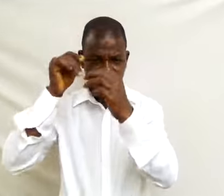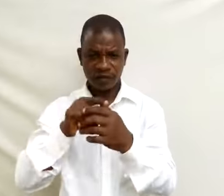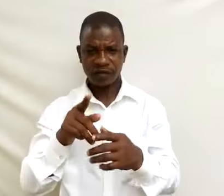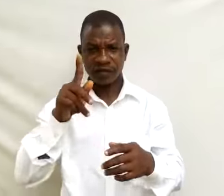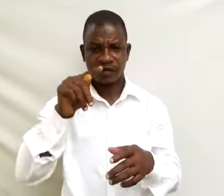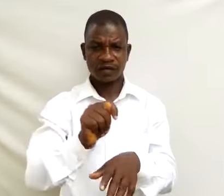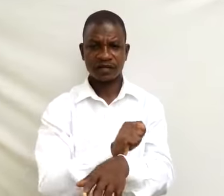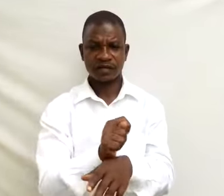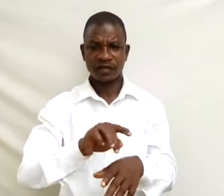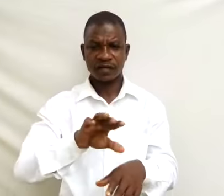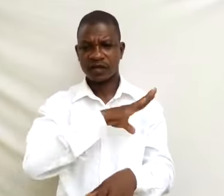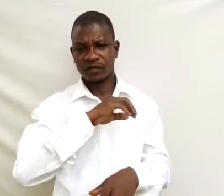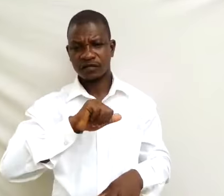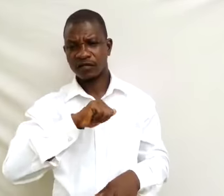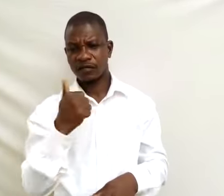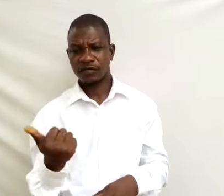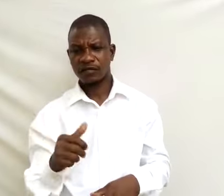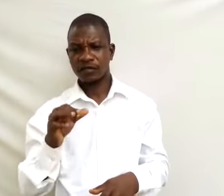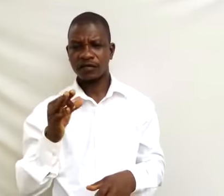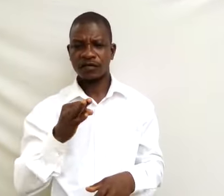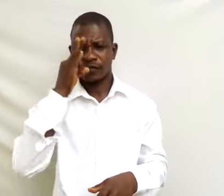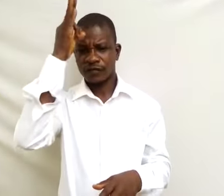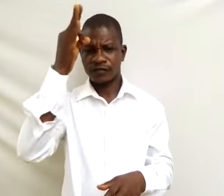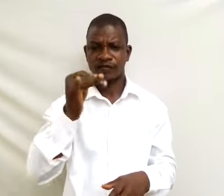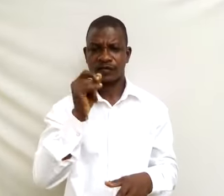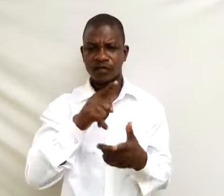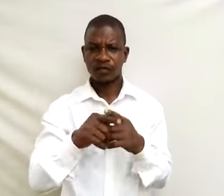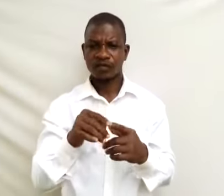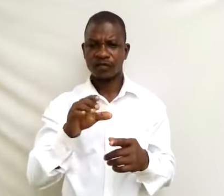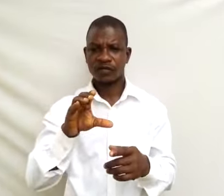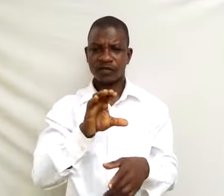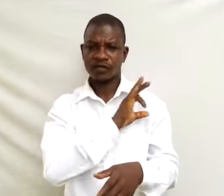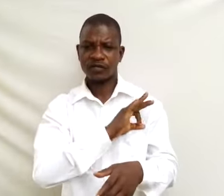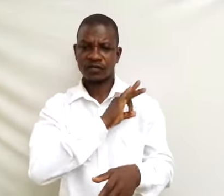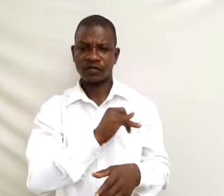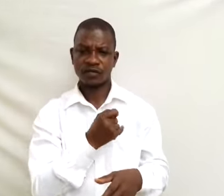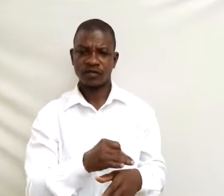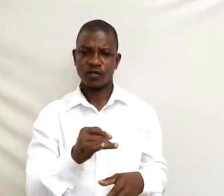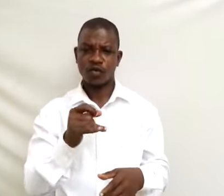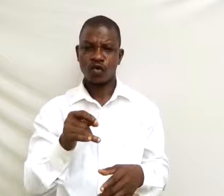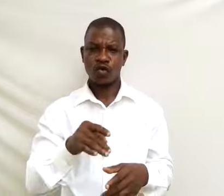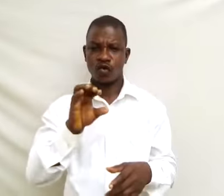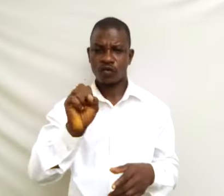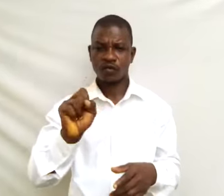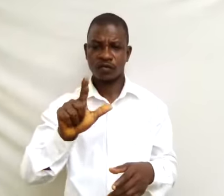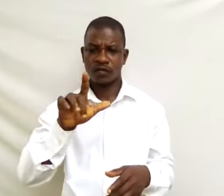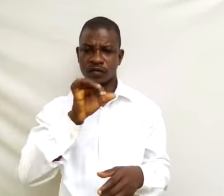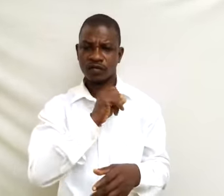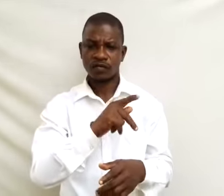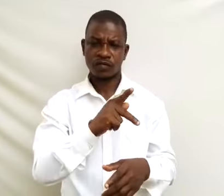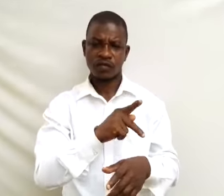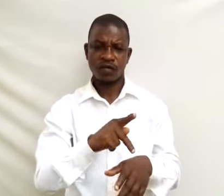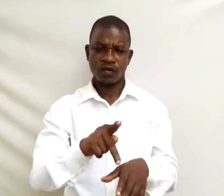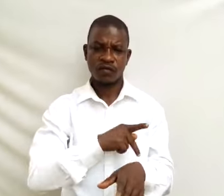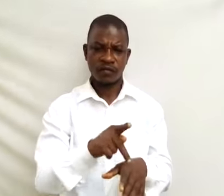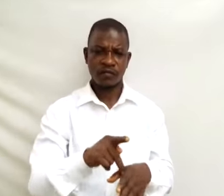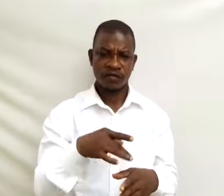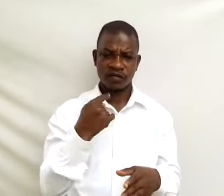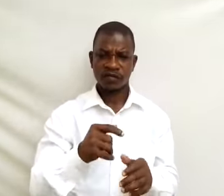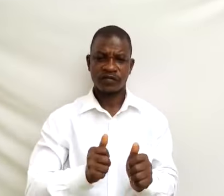others. Features or characteristics of sole proprietorship. The following are the